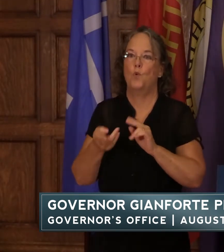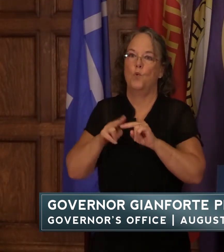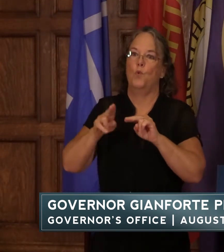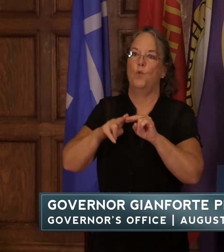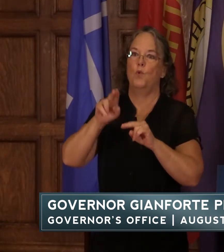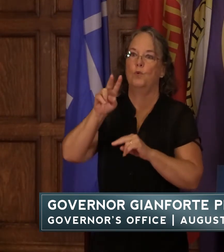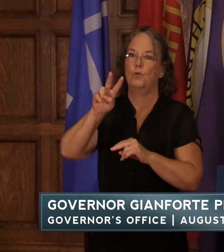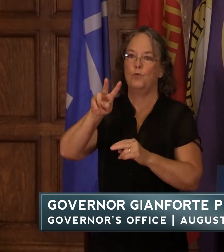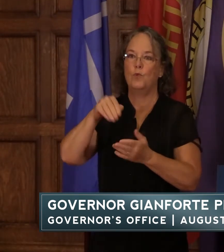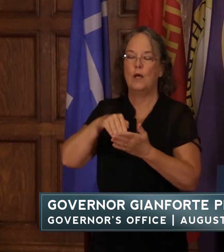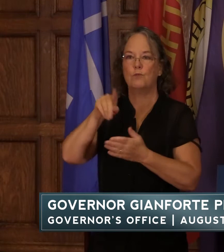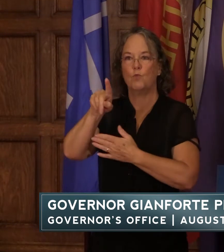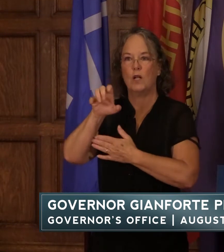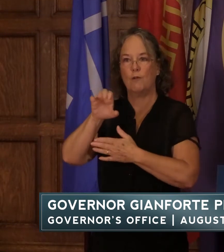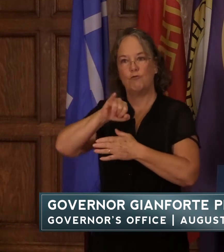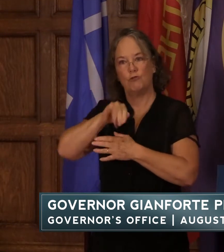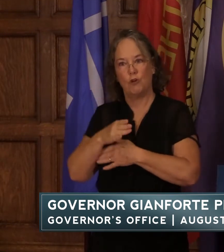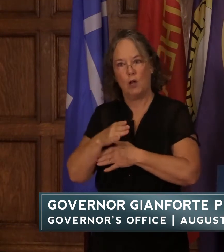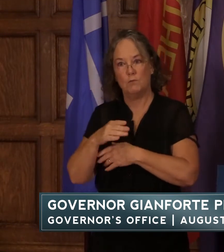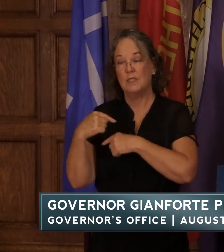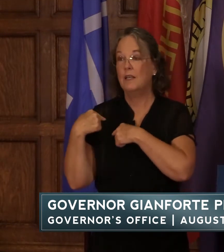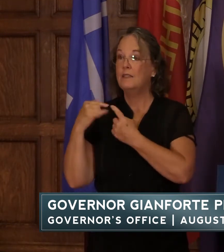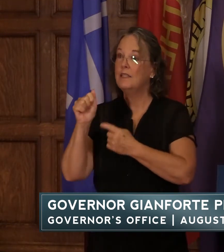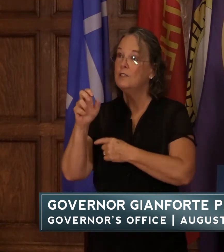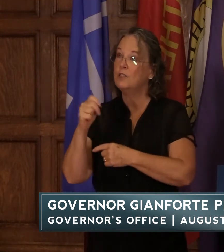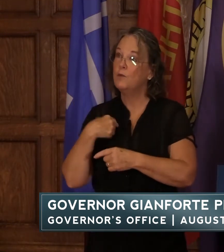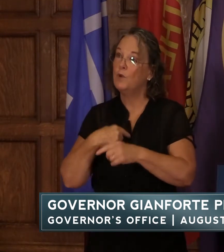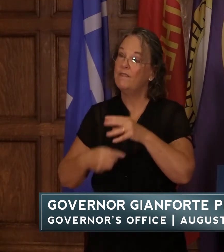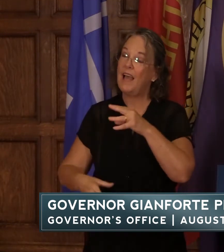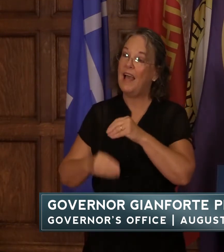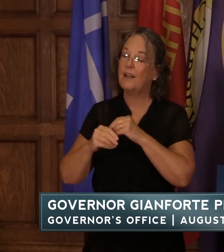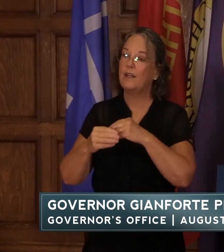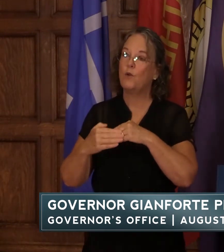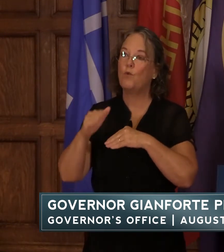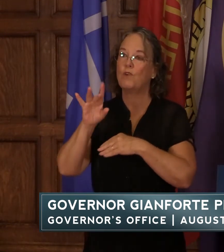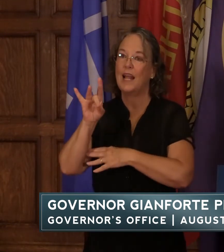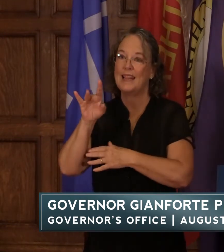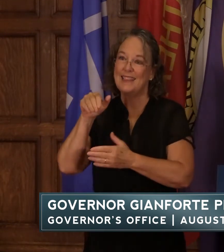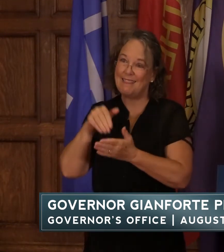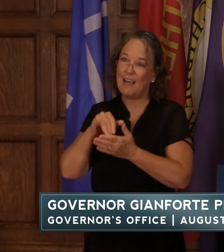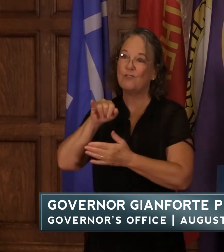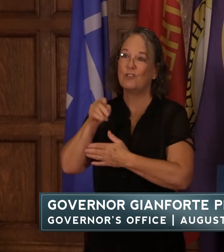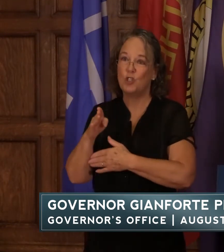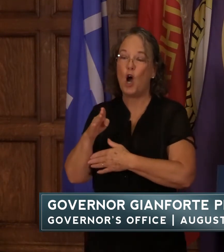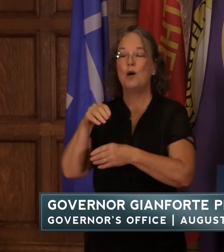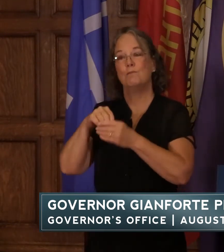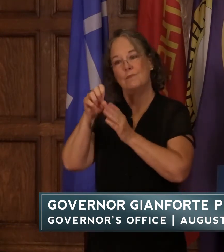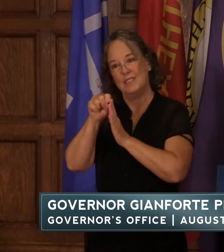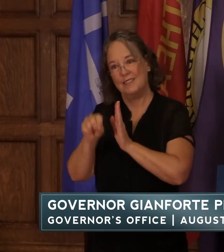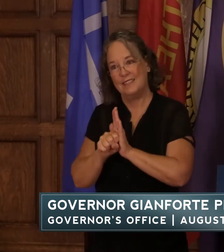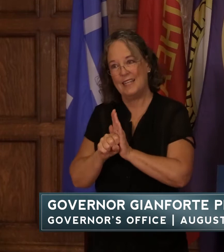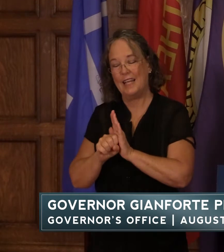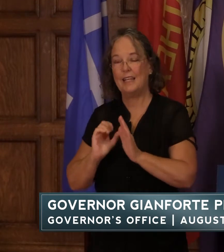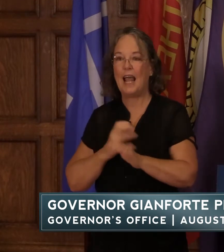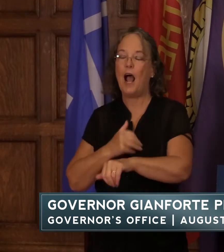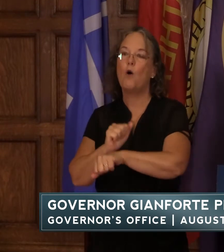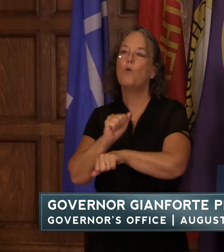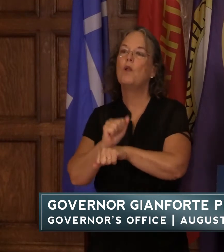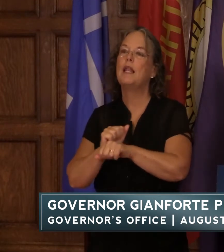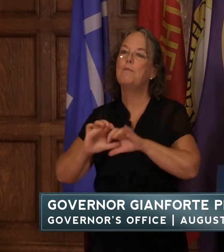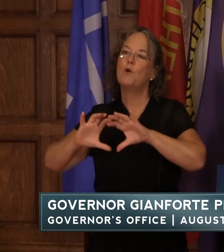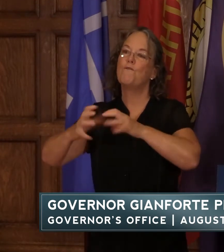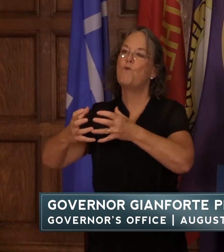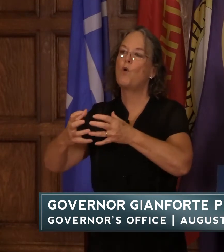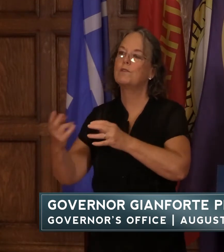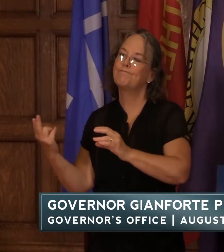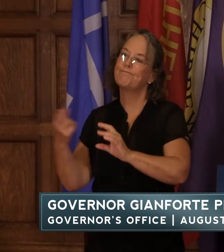and since january we've added over 8 000 jobs in the state our labor force participation and it